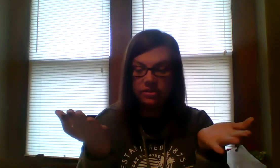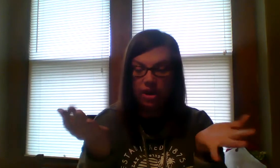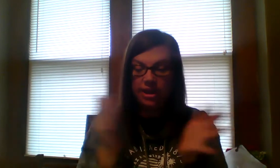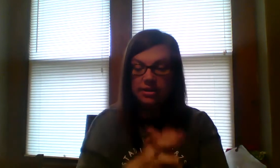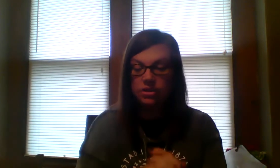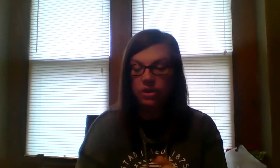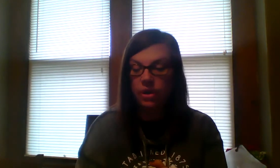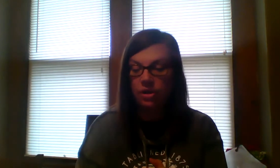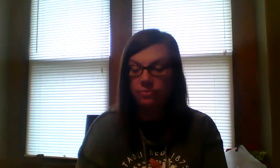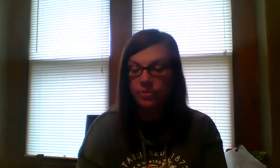okay? So here we go.